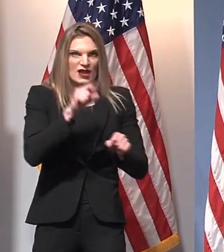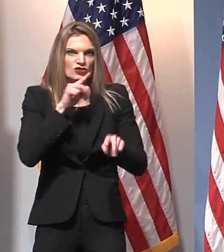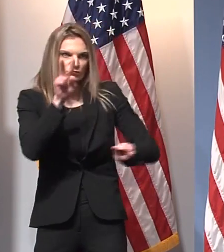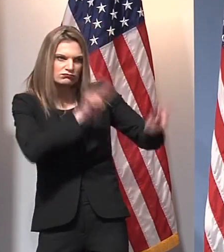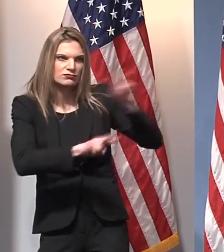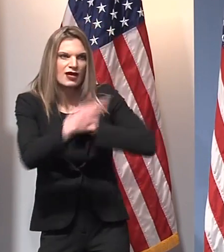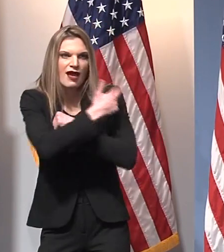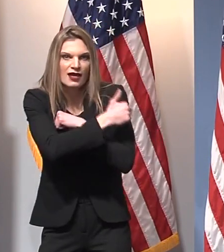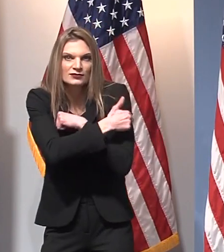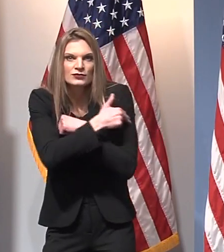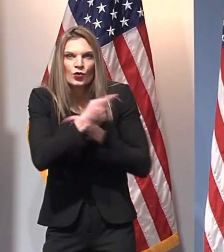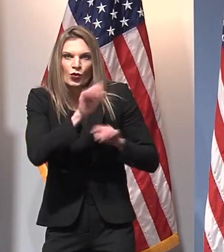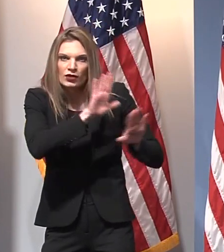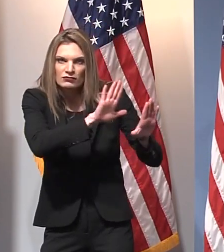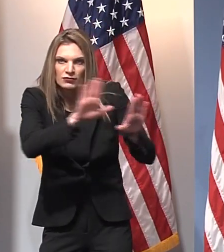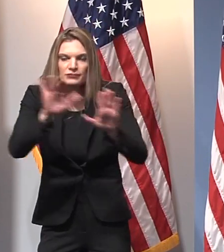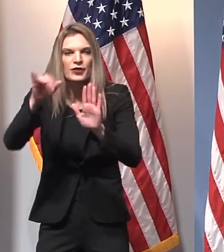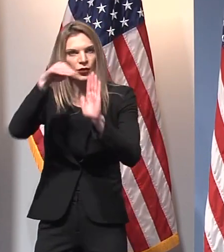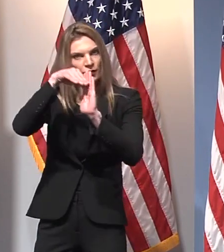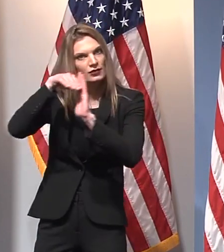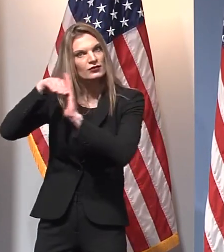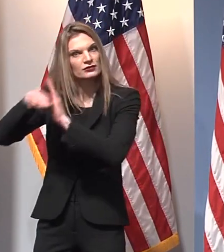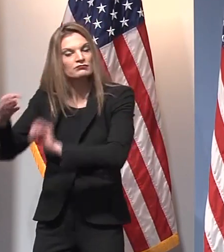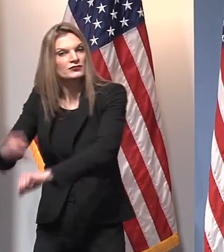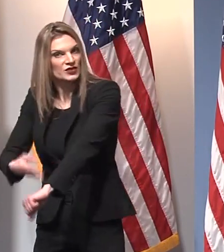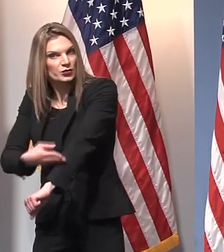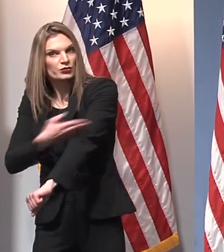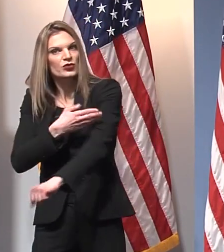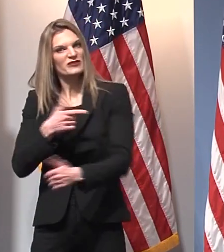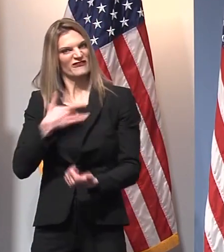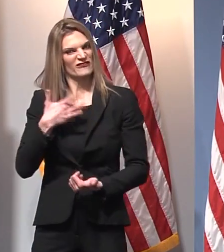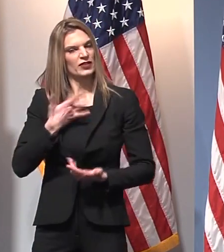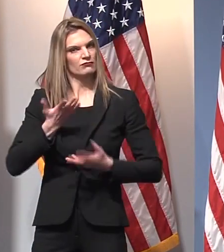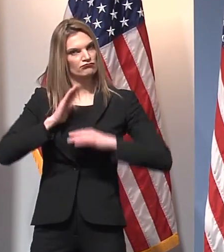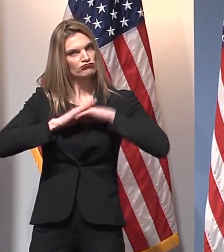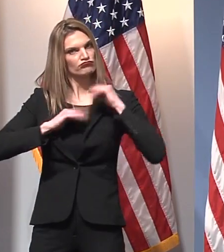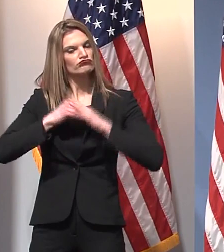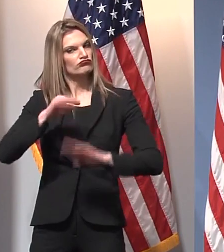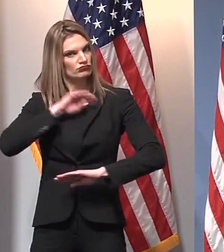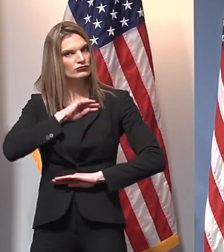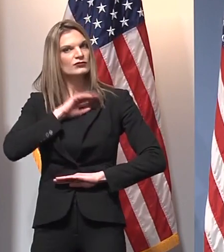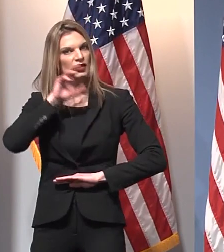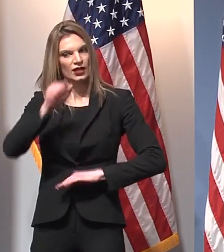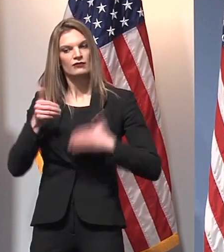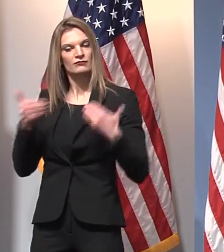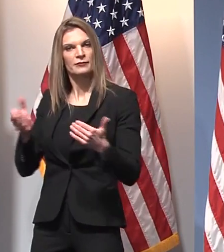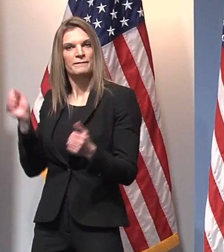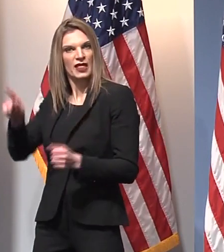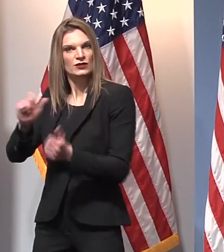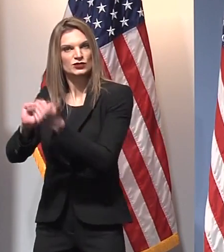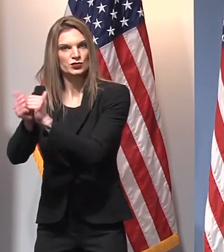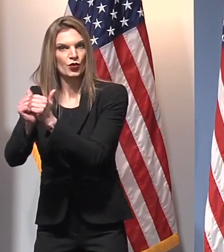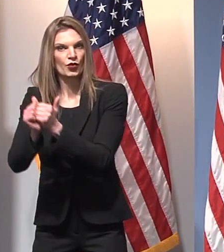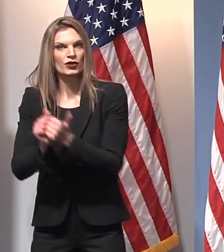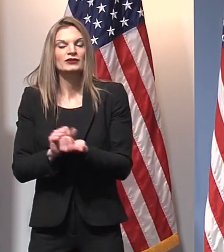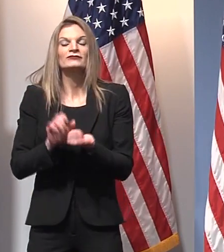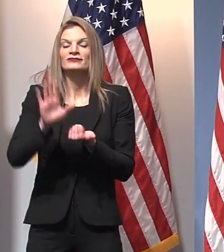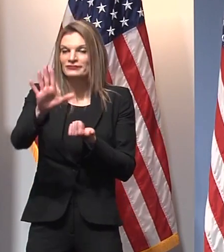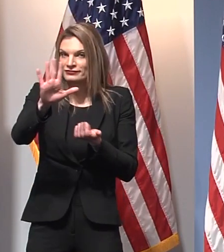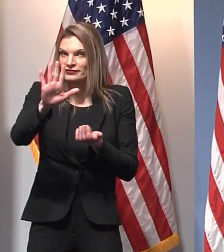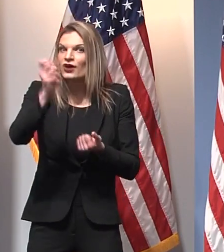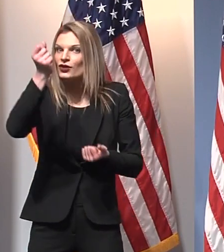watch those case rates decline, we feel that we can safely open up these other activities as long as we continue to